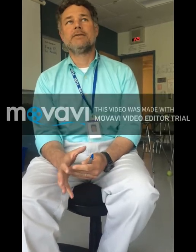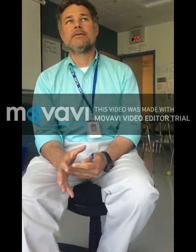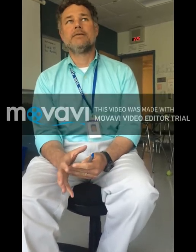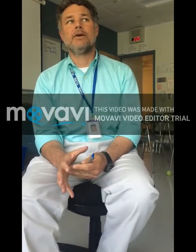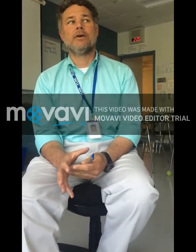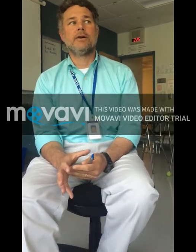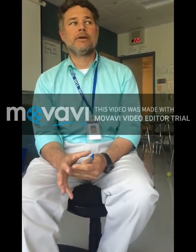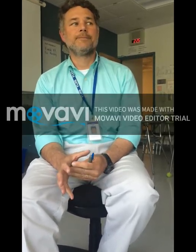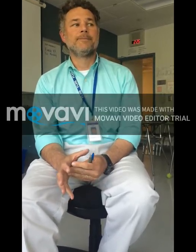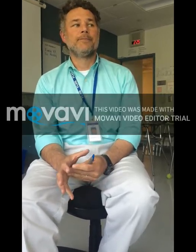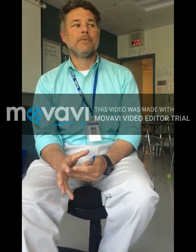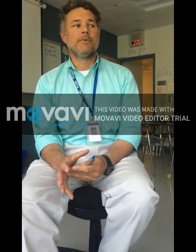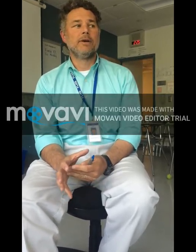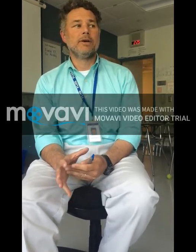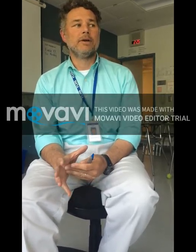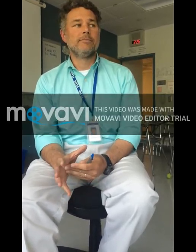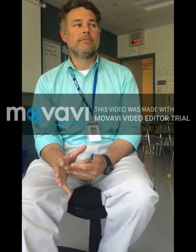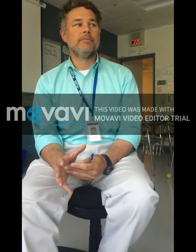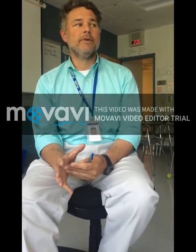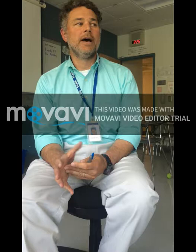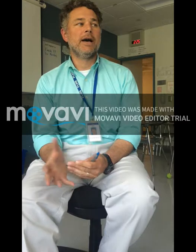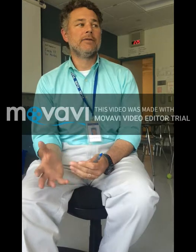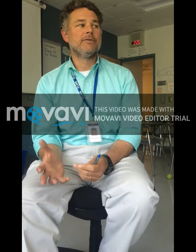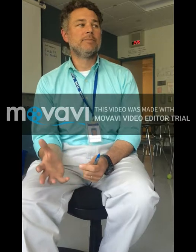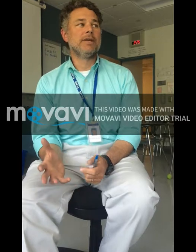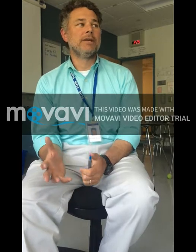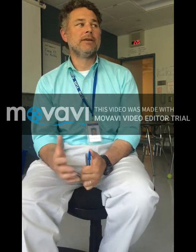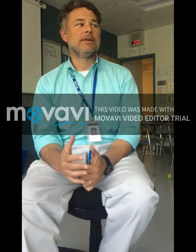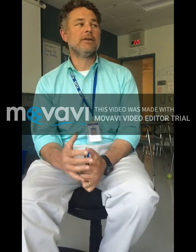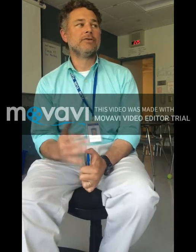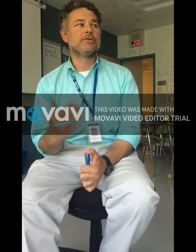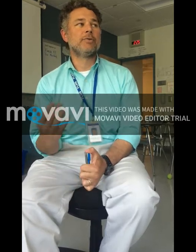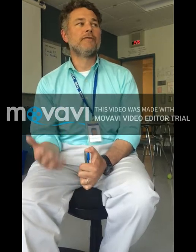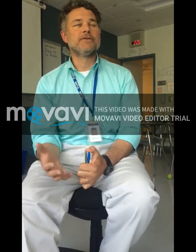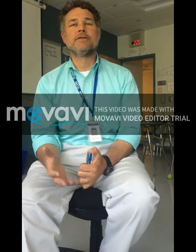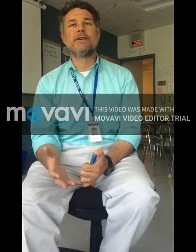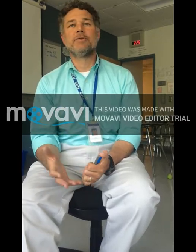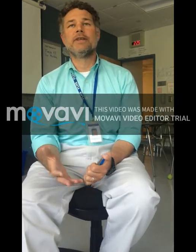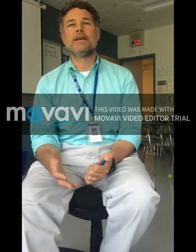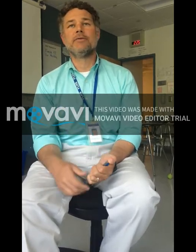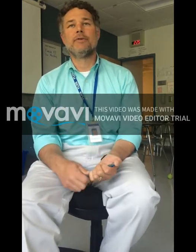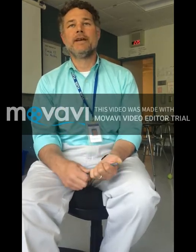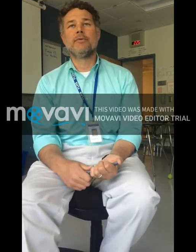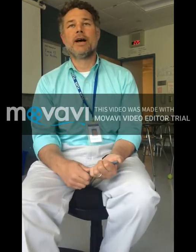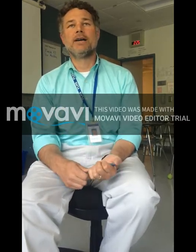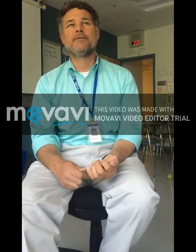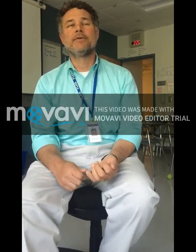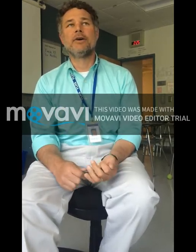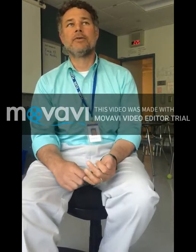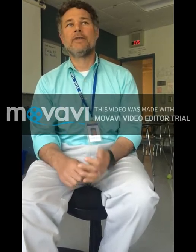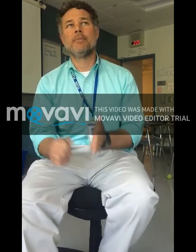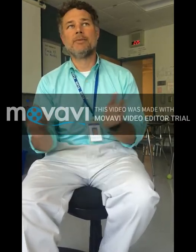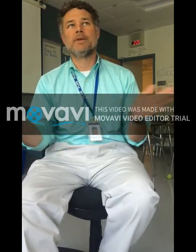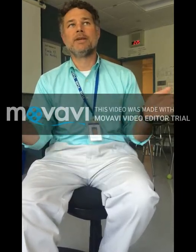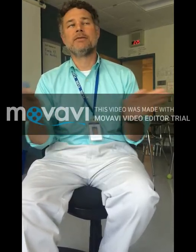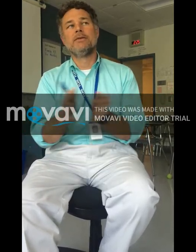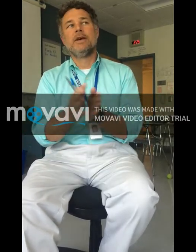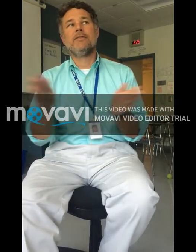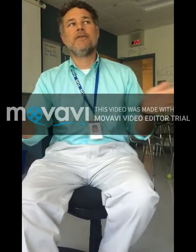are not speaking English proficiently when they arrive, or they might be at